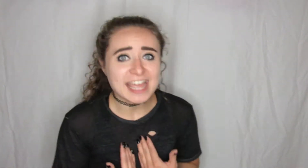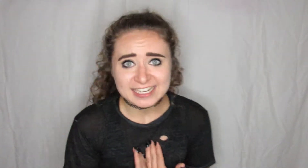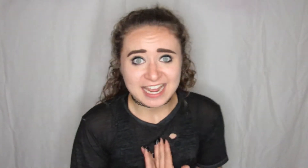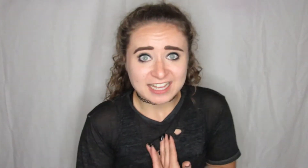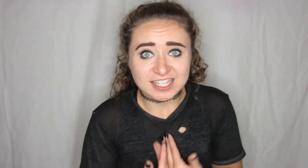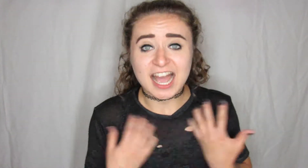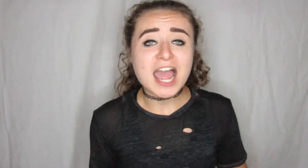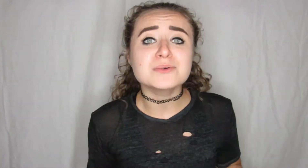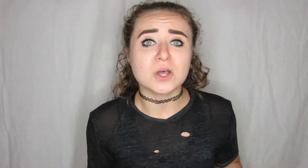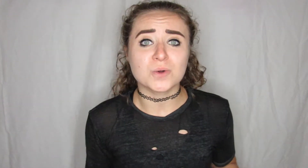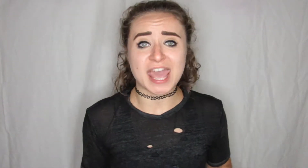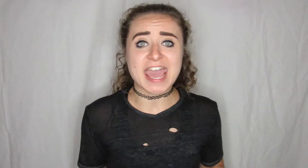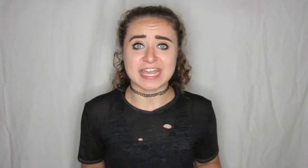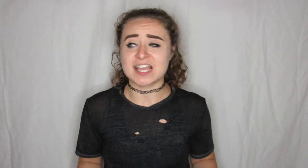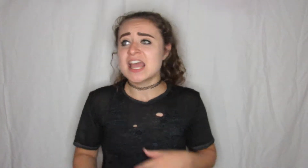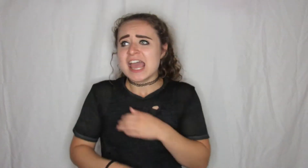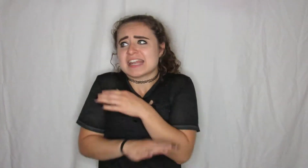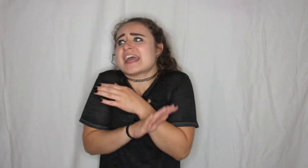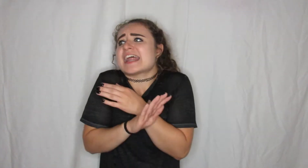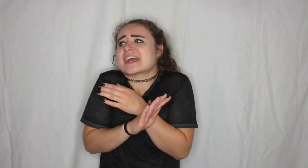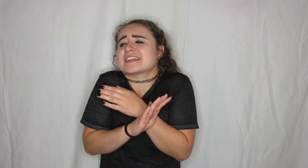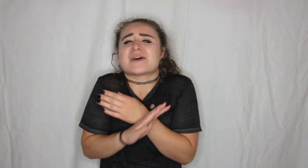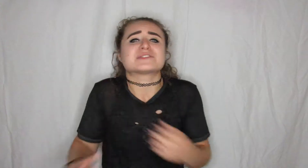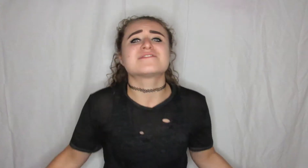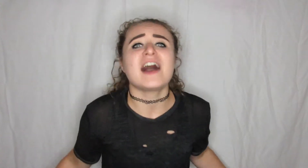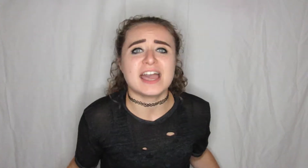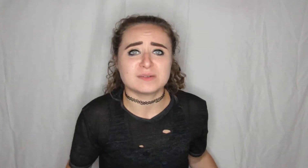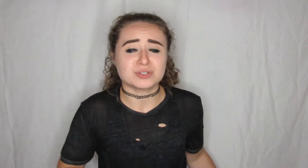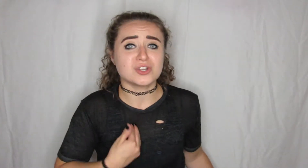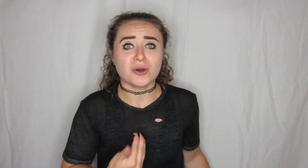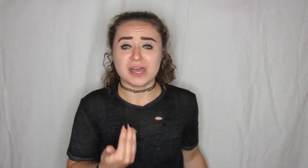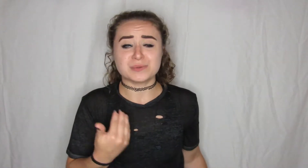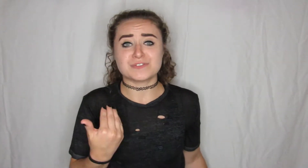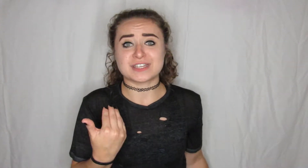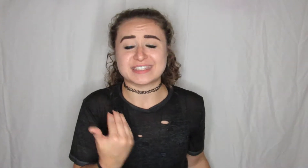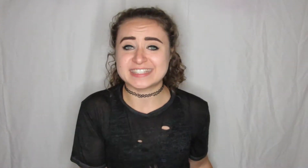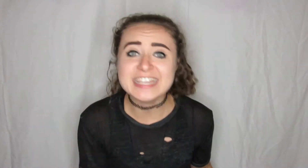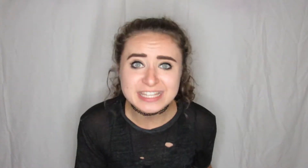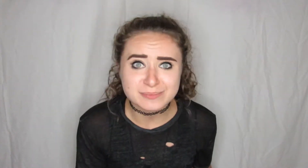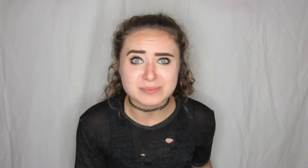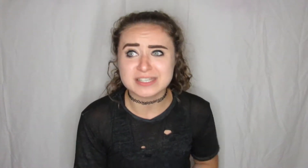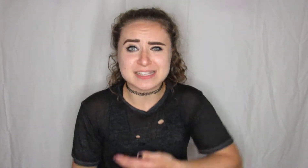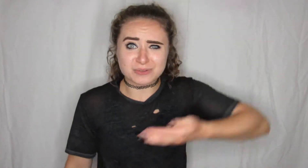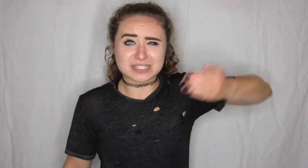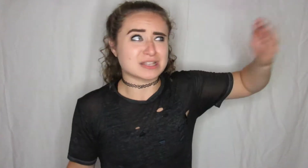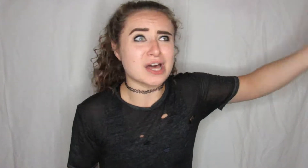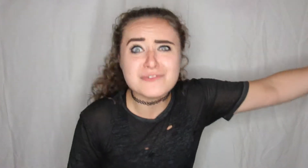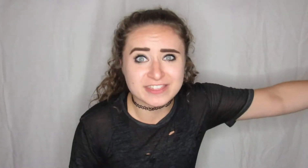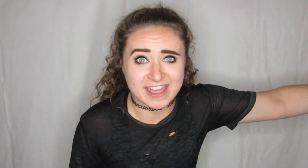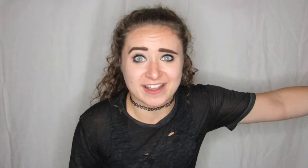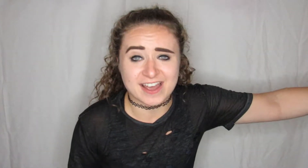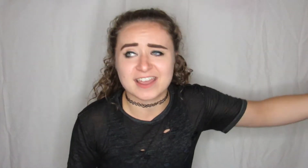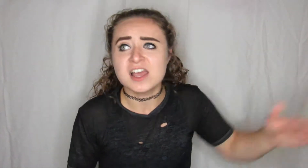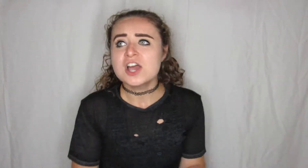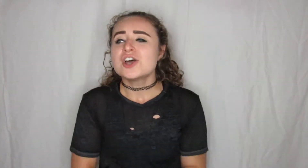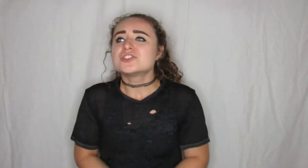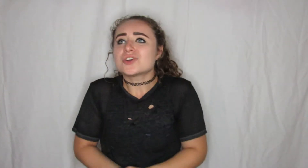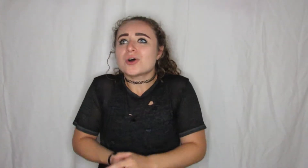I had to act like I was okay and I had like that was fine but no that was fucking killing me because I was in love with that guy so